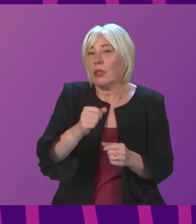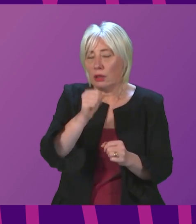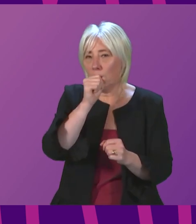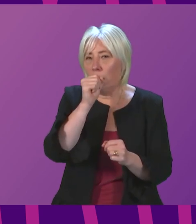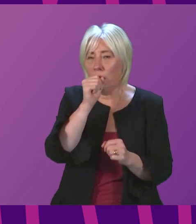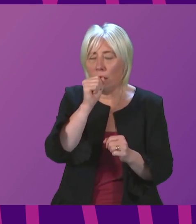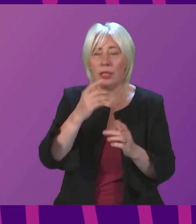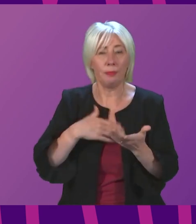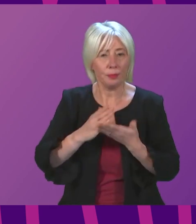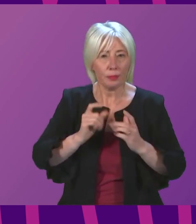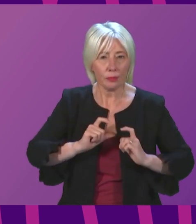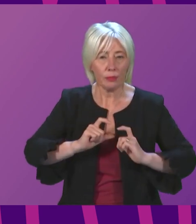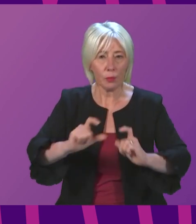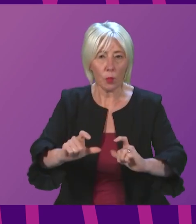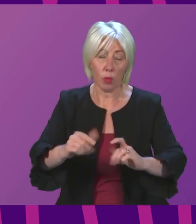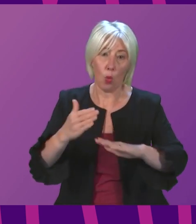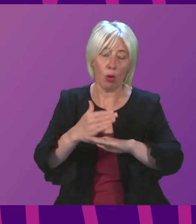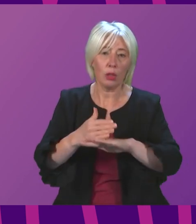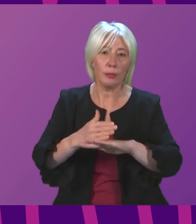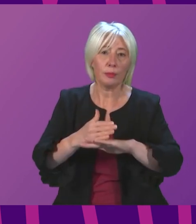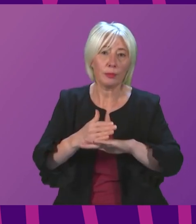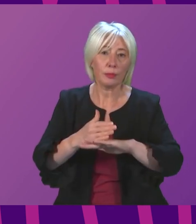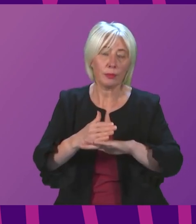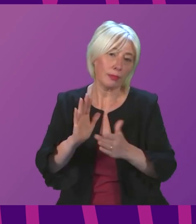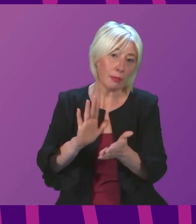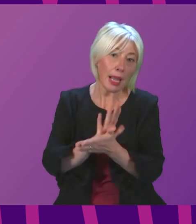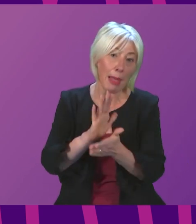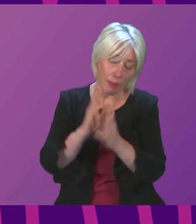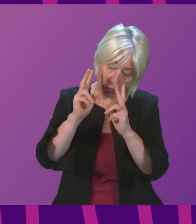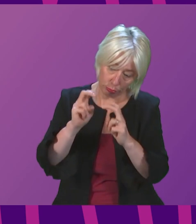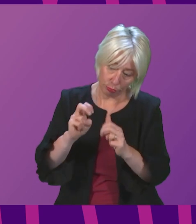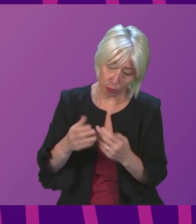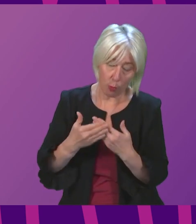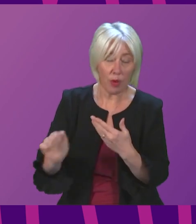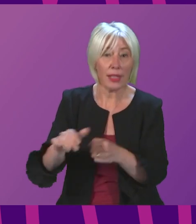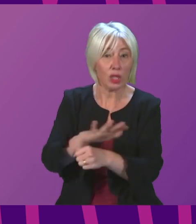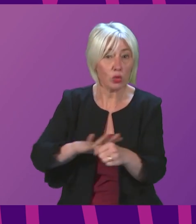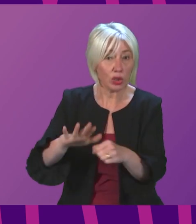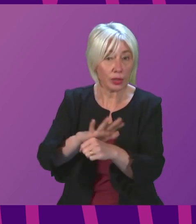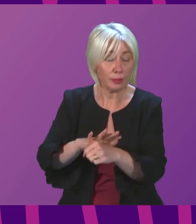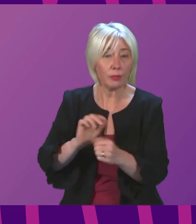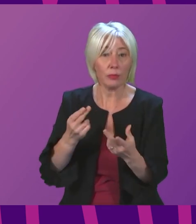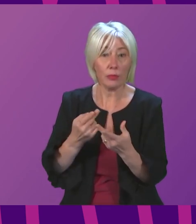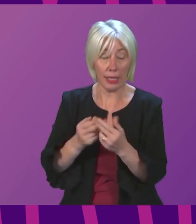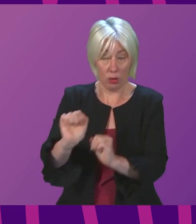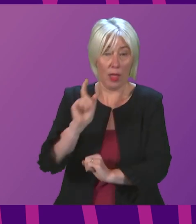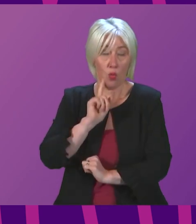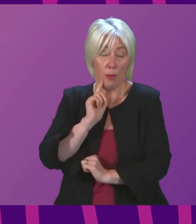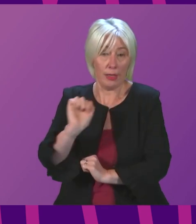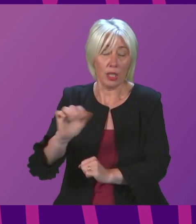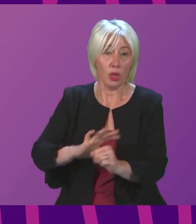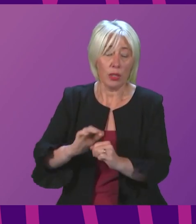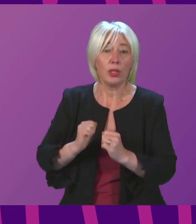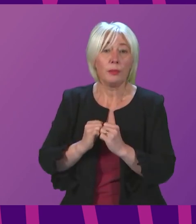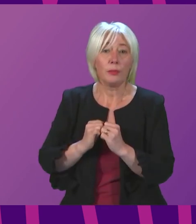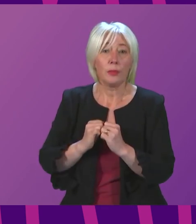continue to work with health boards to ensure that. As I say, I'm happy to look into the particular circumstances around Lesley's own situation. But